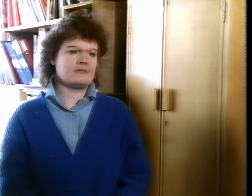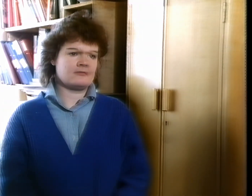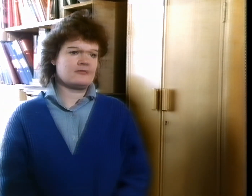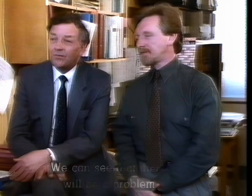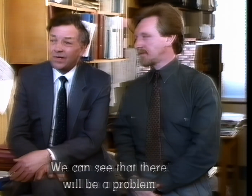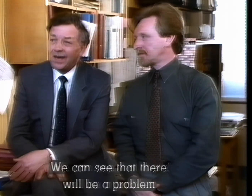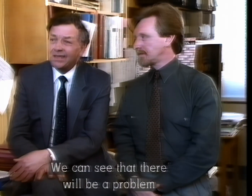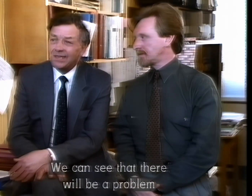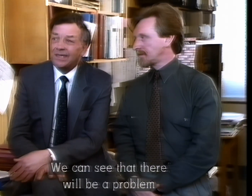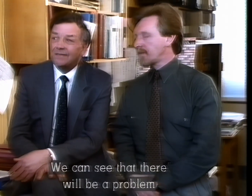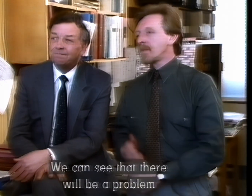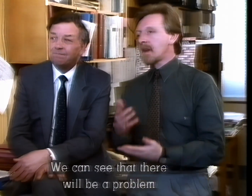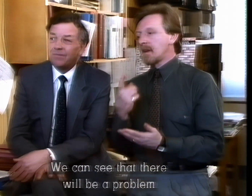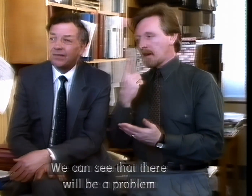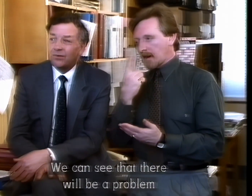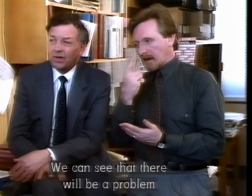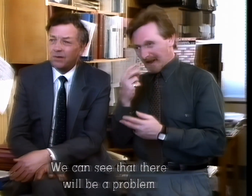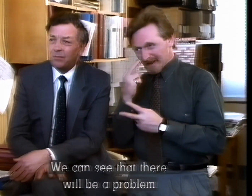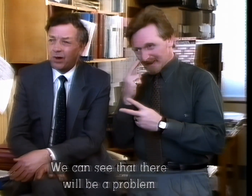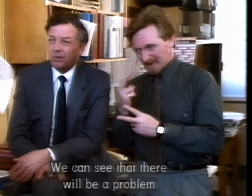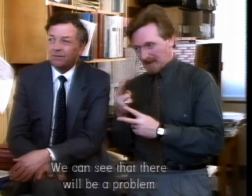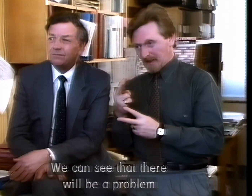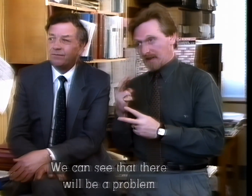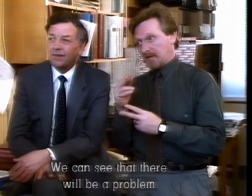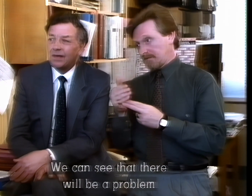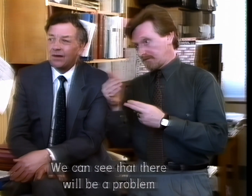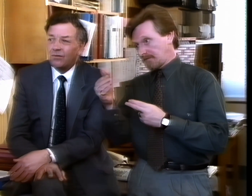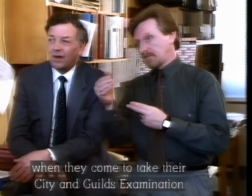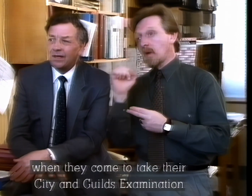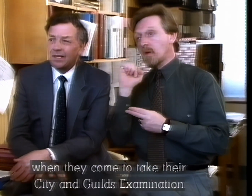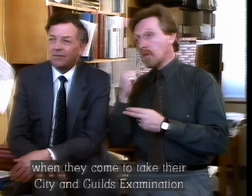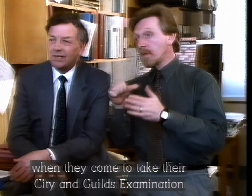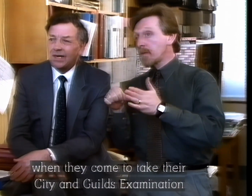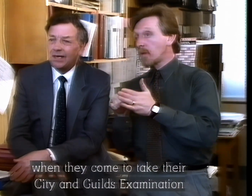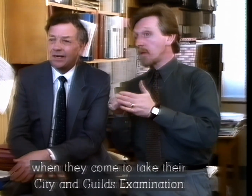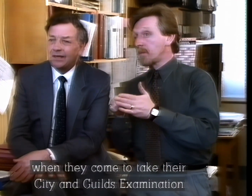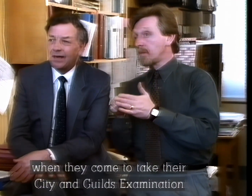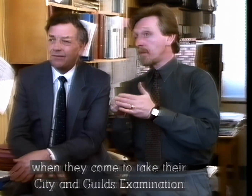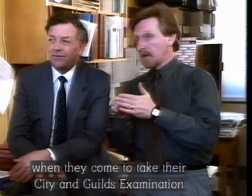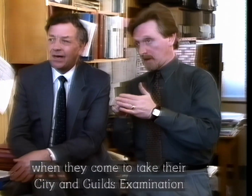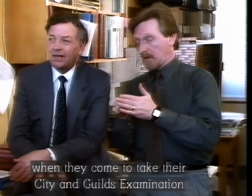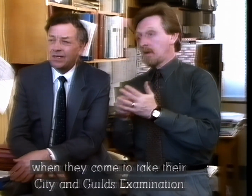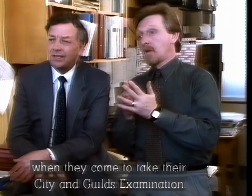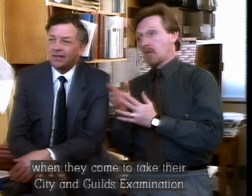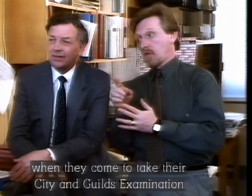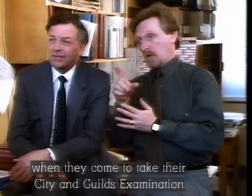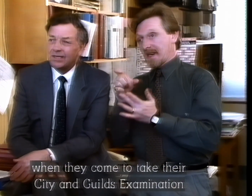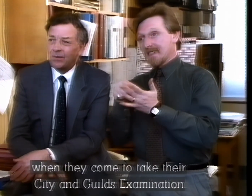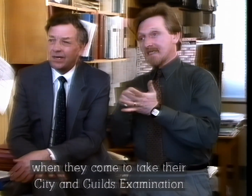We can see that there will be a problem when they come to take their sitting gills examination